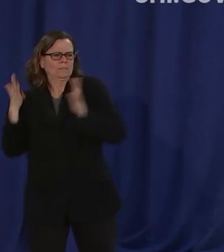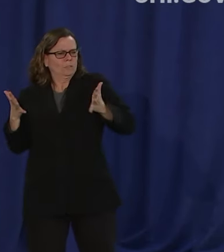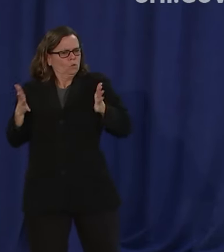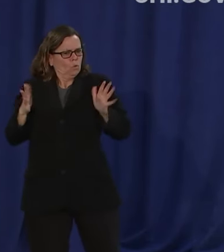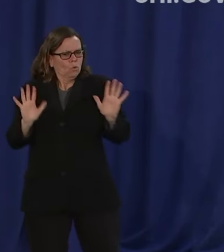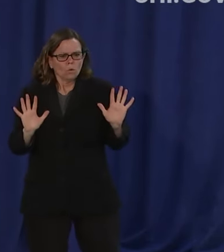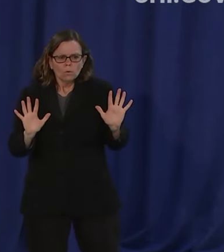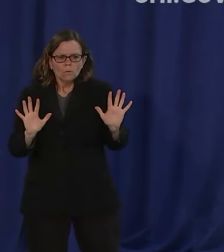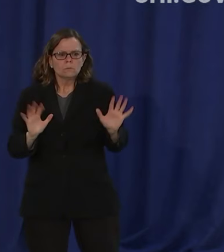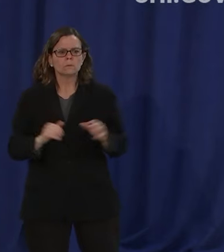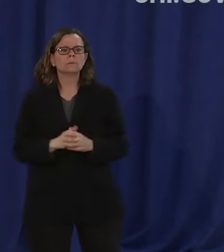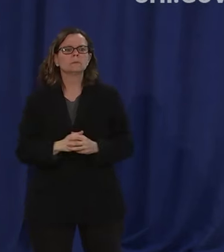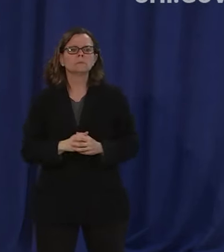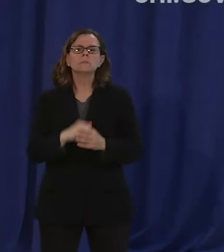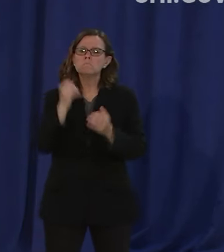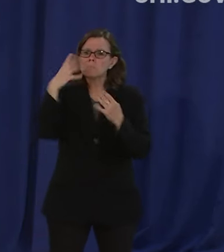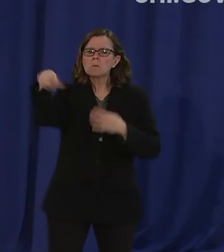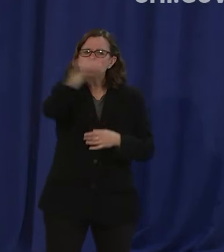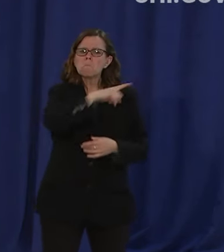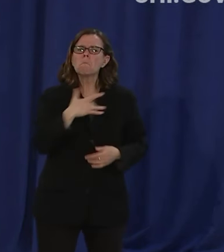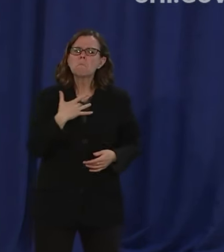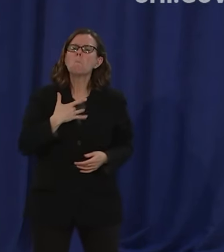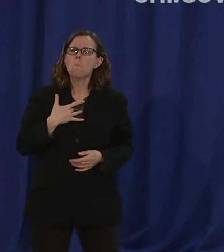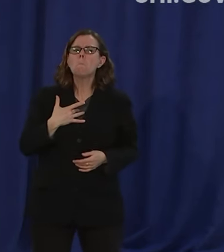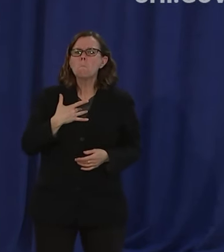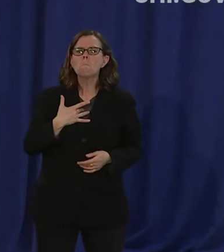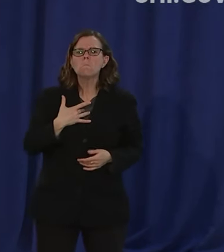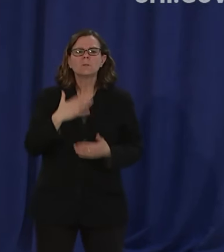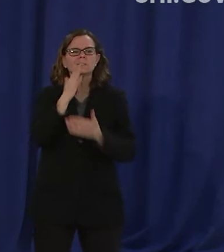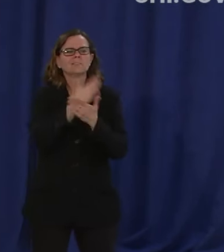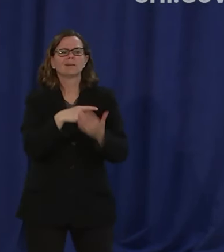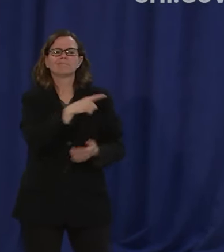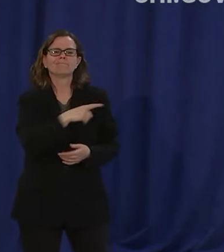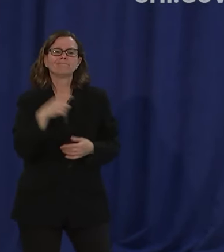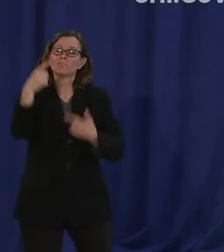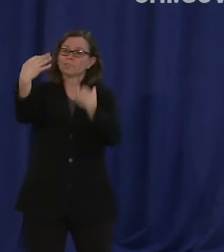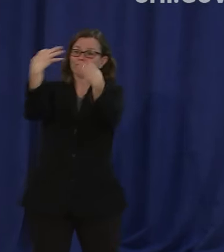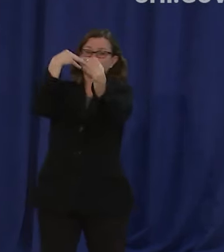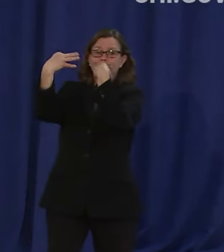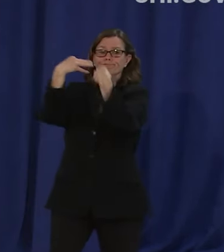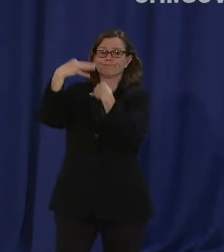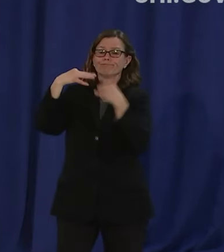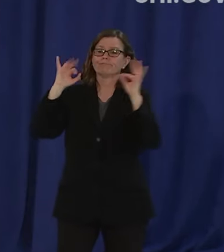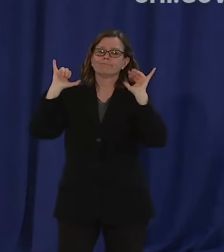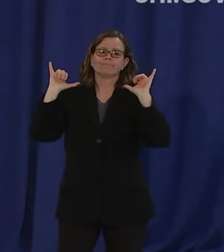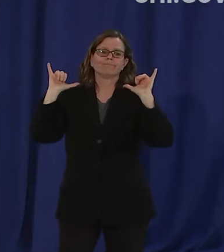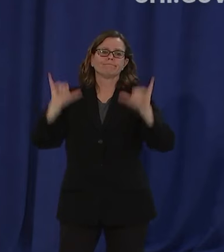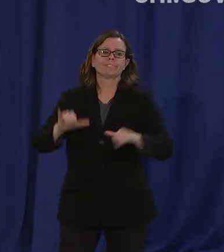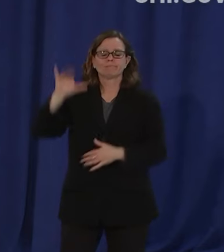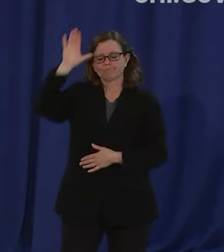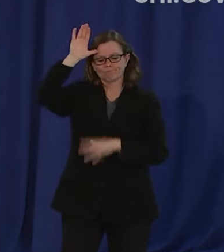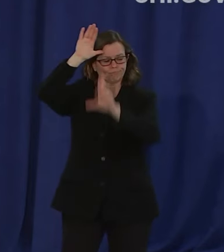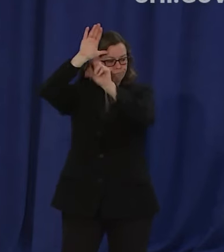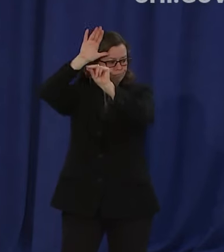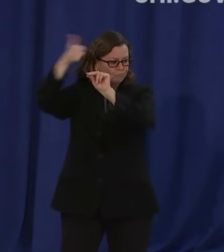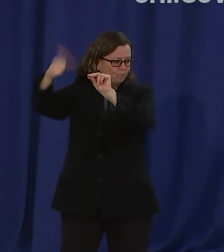that but some it doesn't matter what we explain because of the their goal is obstruct obstruct obstruct from Stacey